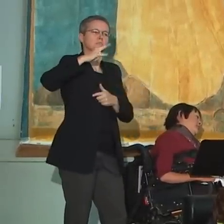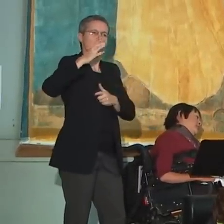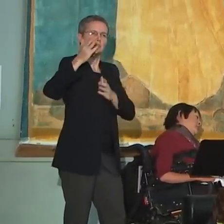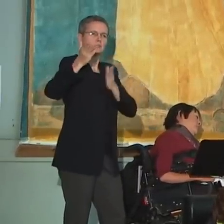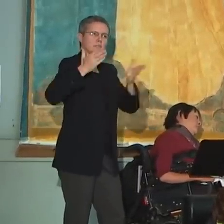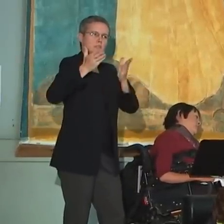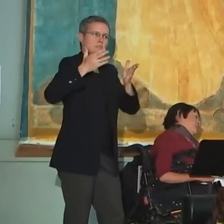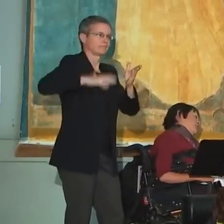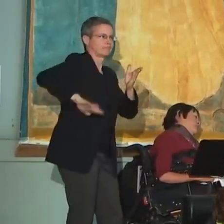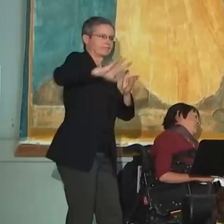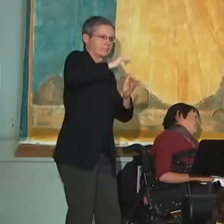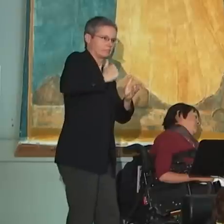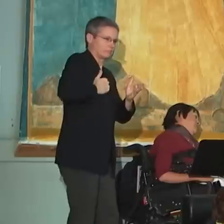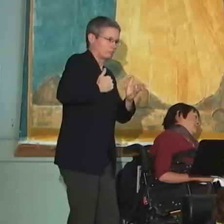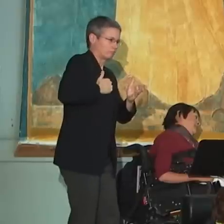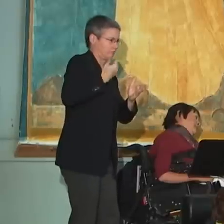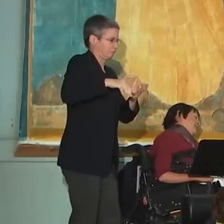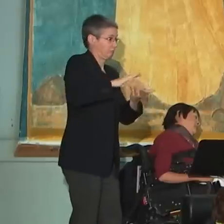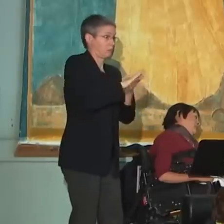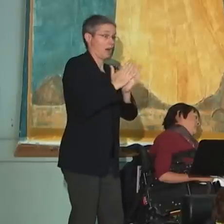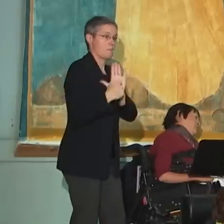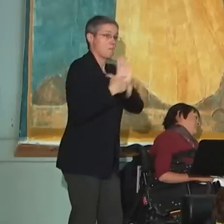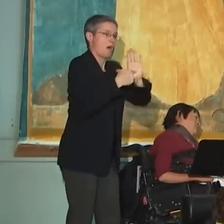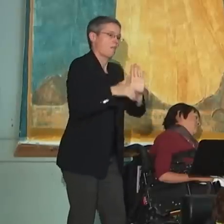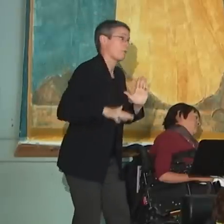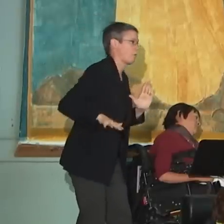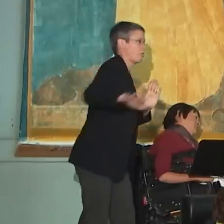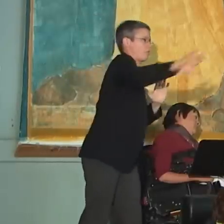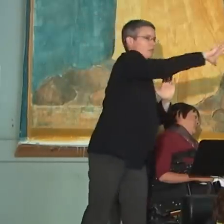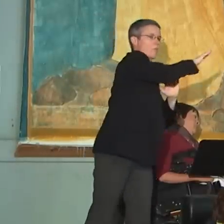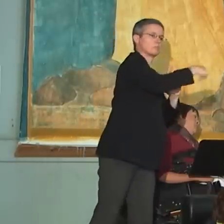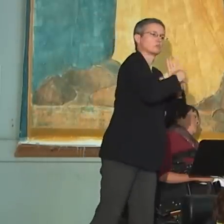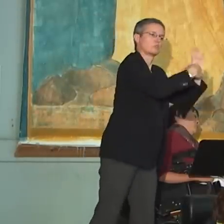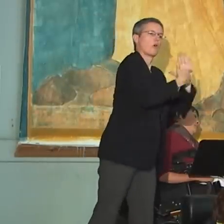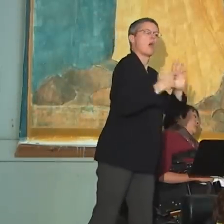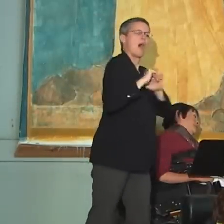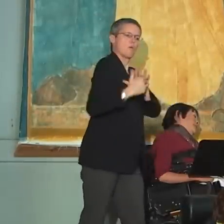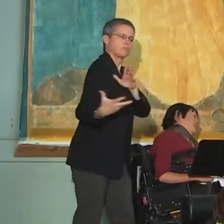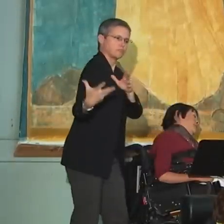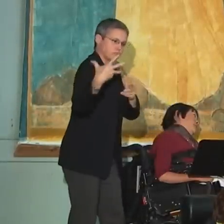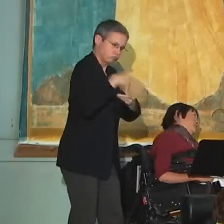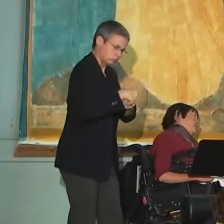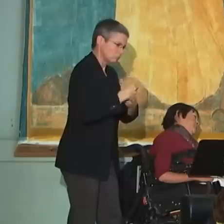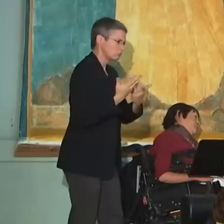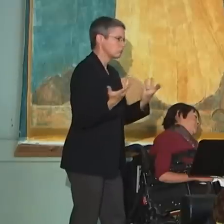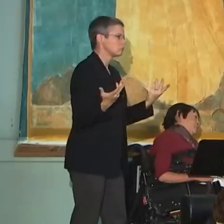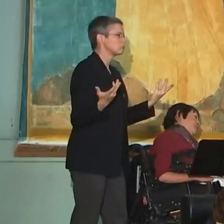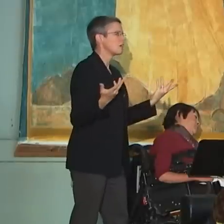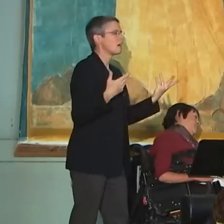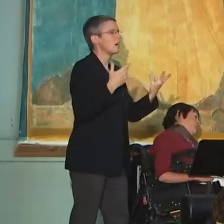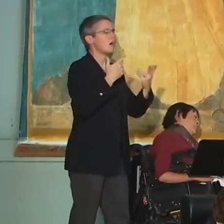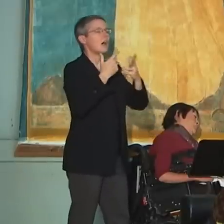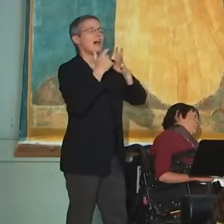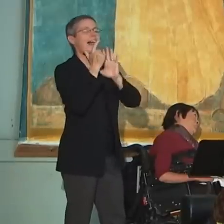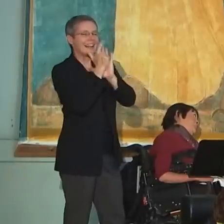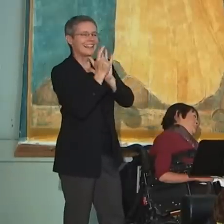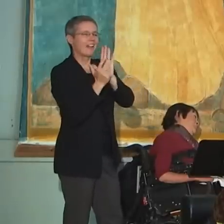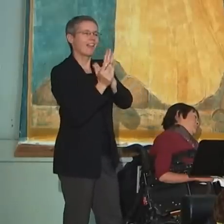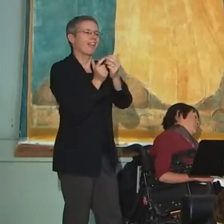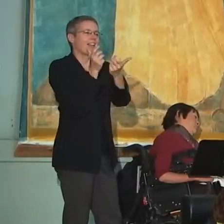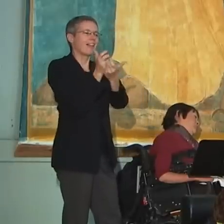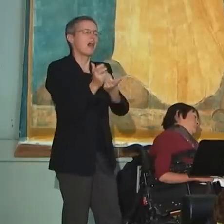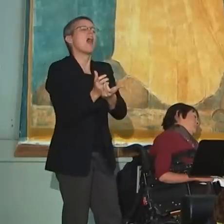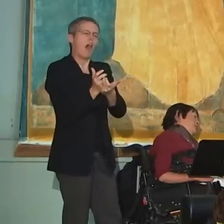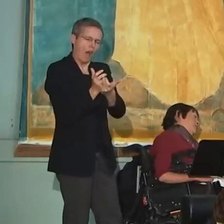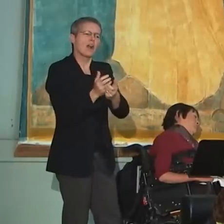role model and leader on issues of accessibility and inclusion. Now above and beyond the legal accessibility requirements, what would